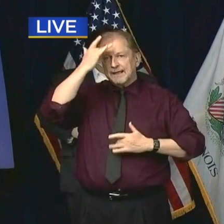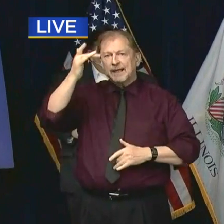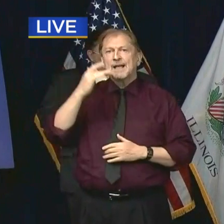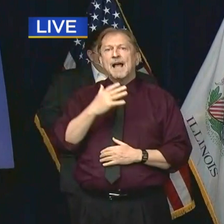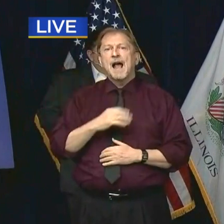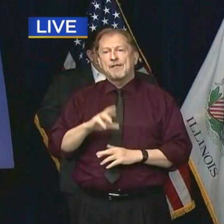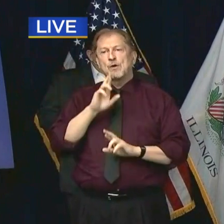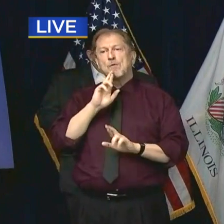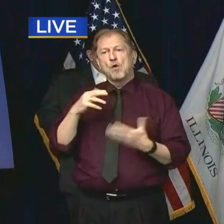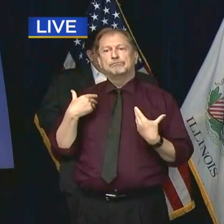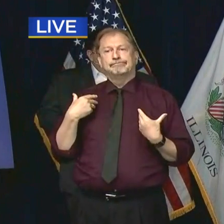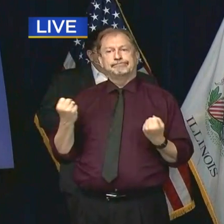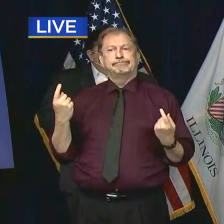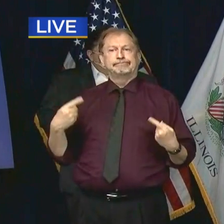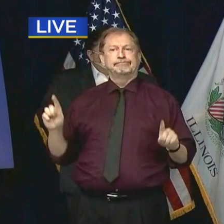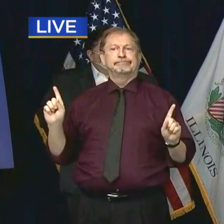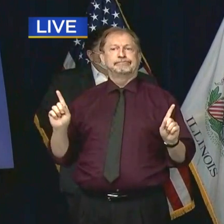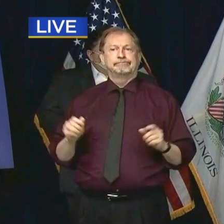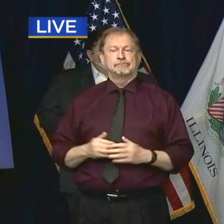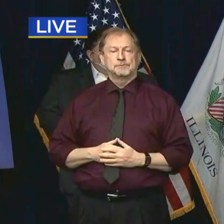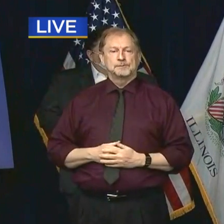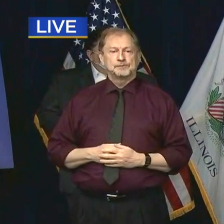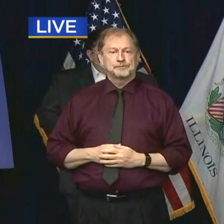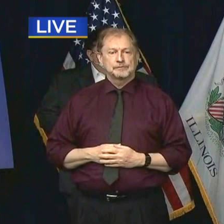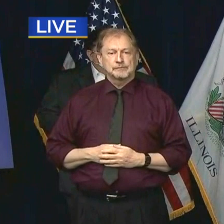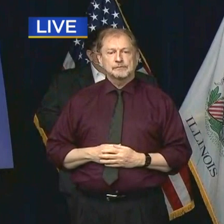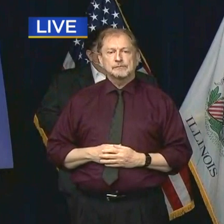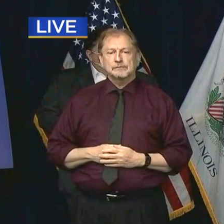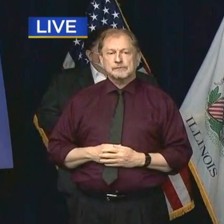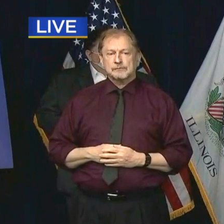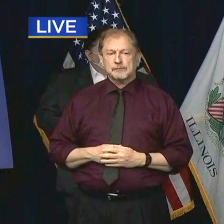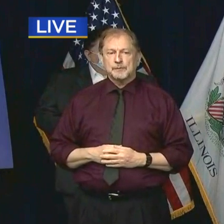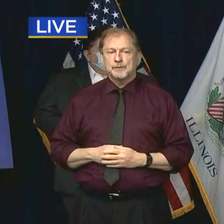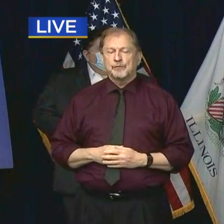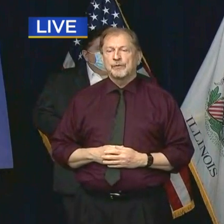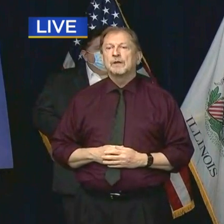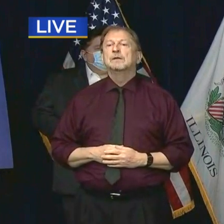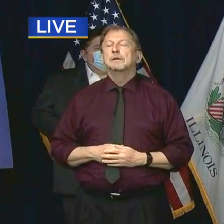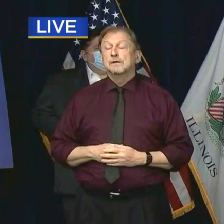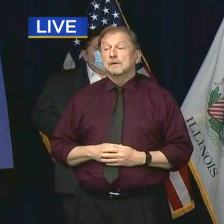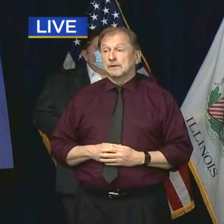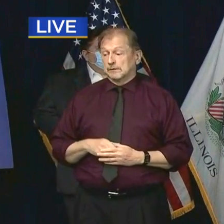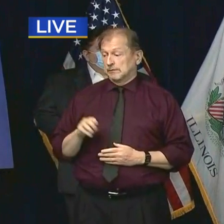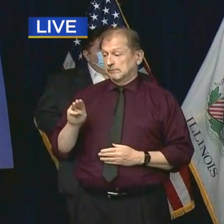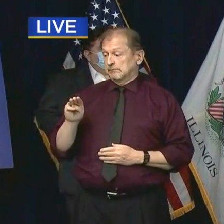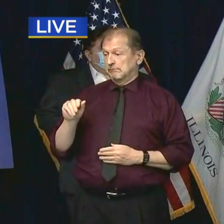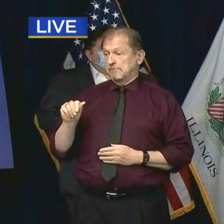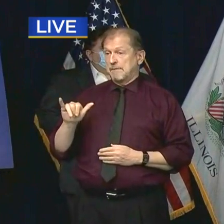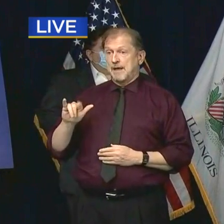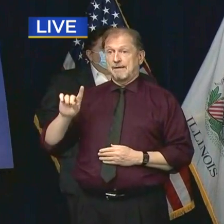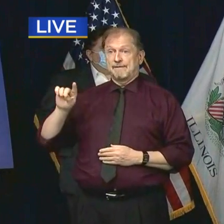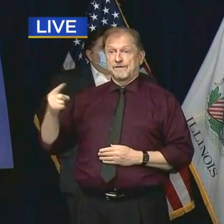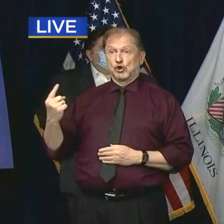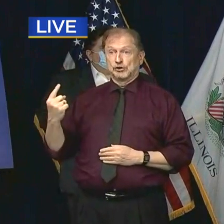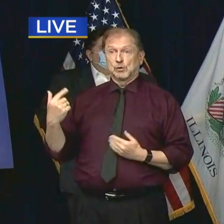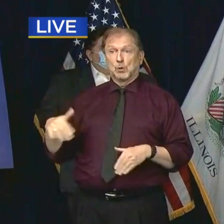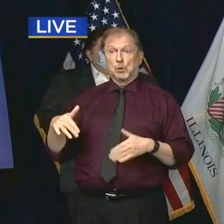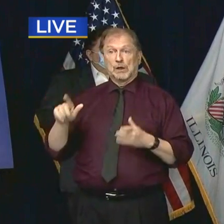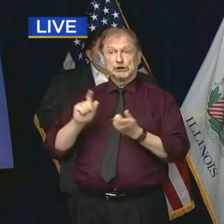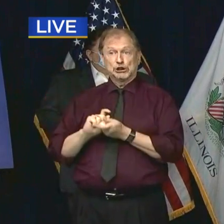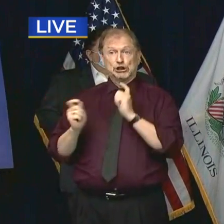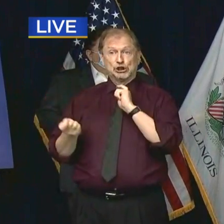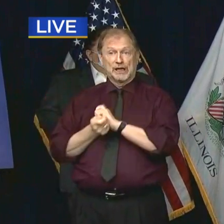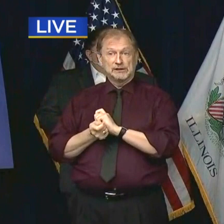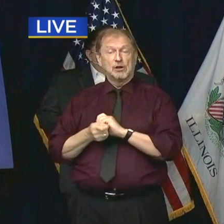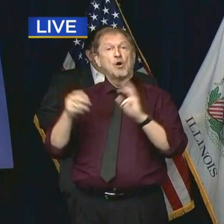recovery. I know that May has signaled a change, not only a change in the calendar month,